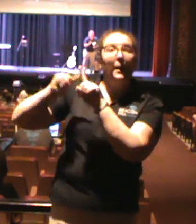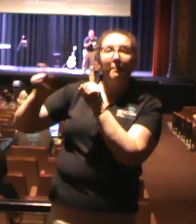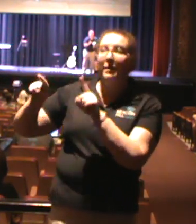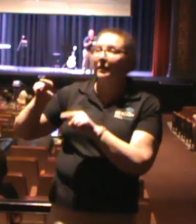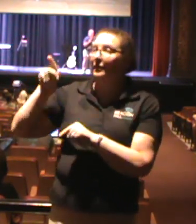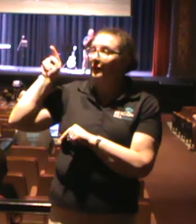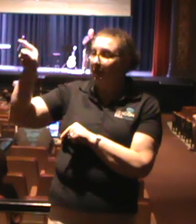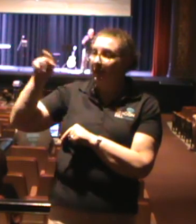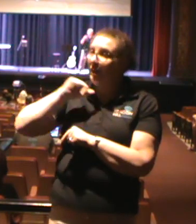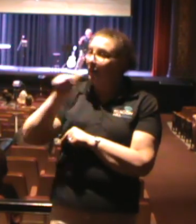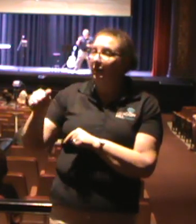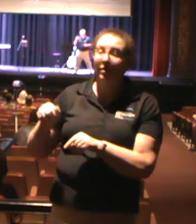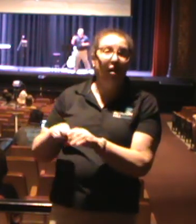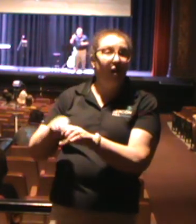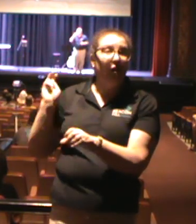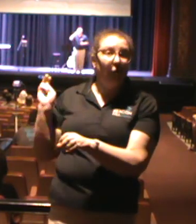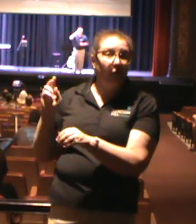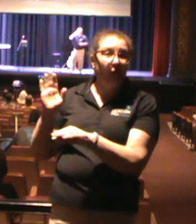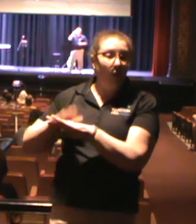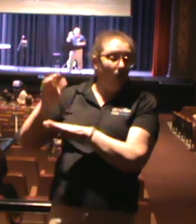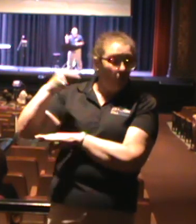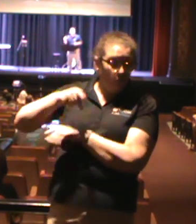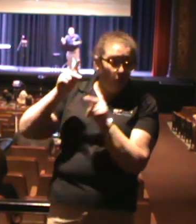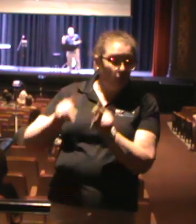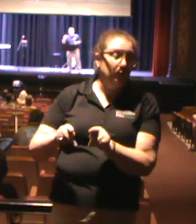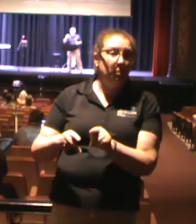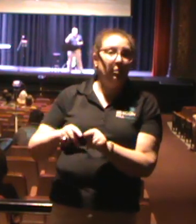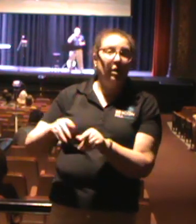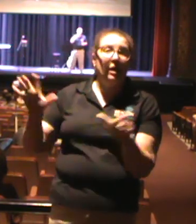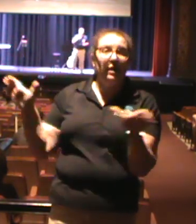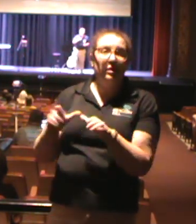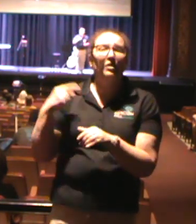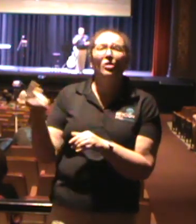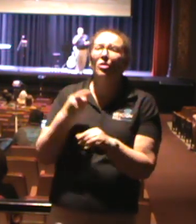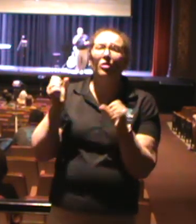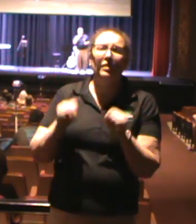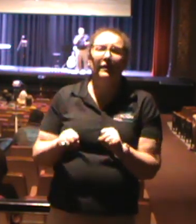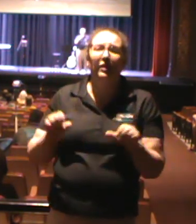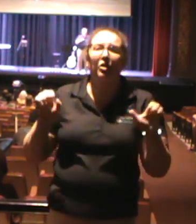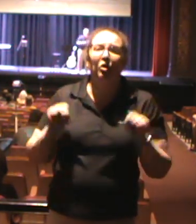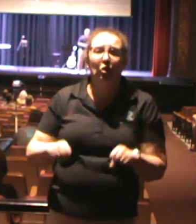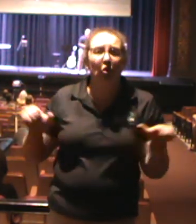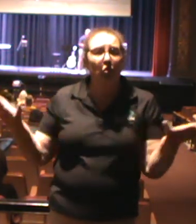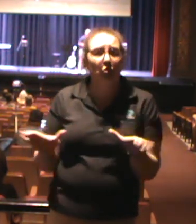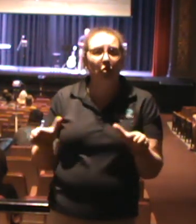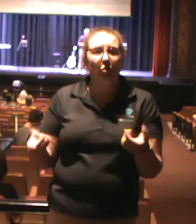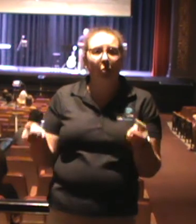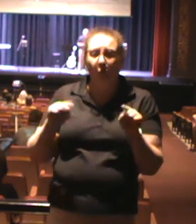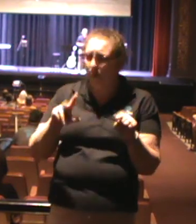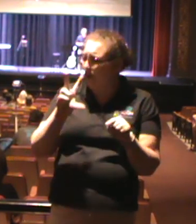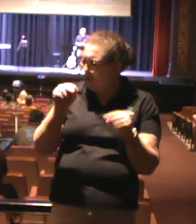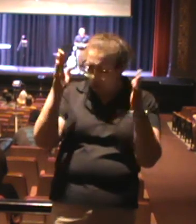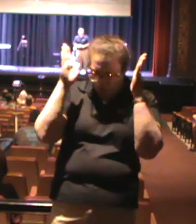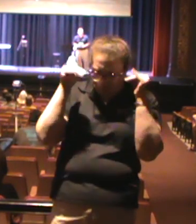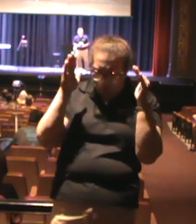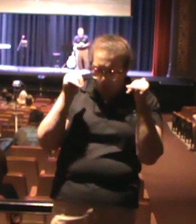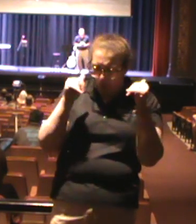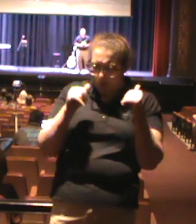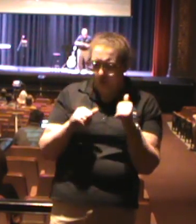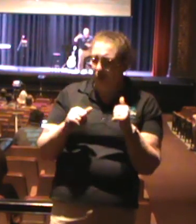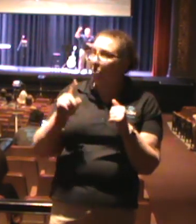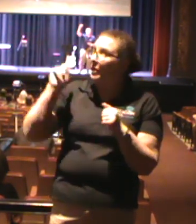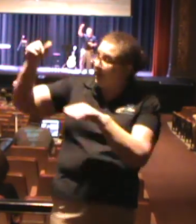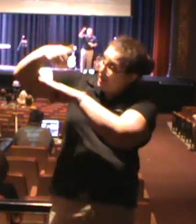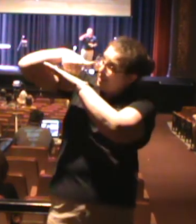up on them. He did the only thing that he could do when there was no hope, when we were all hopeless. He sent his son,